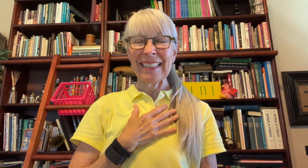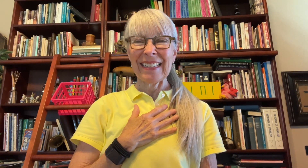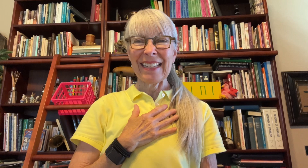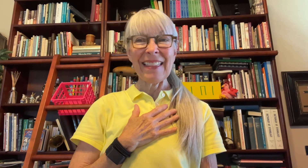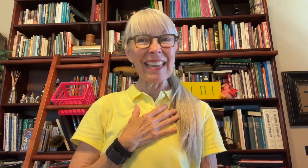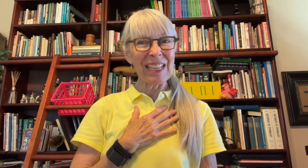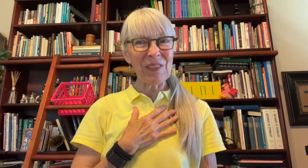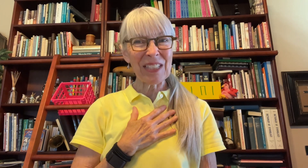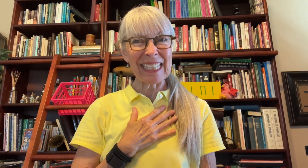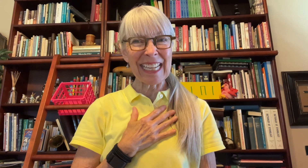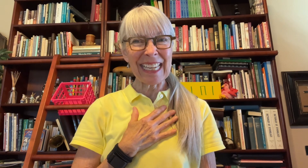Thank you for singing.